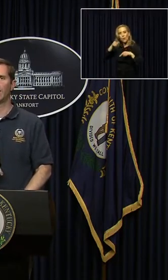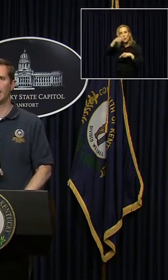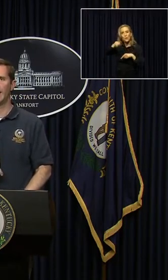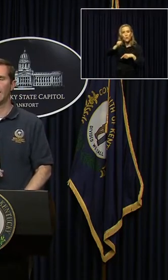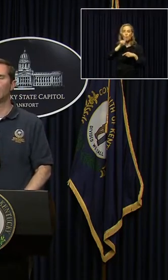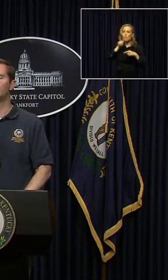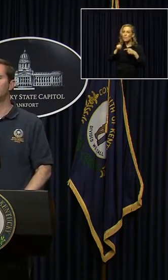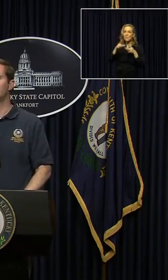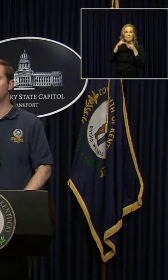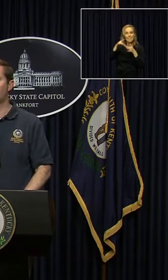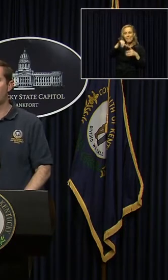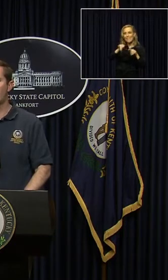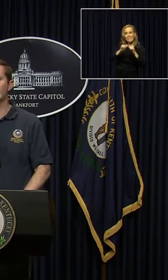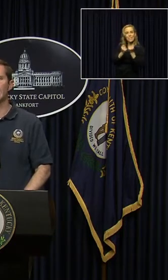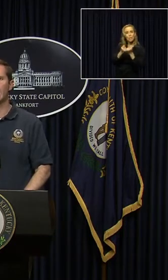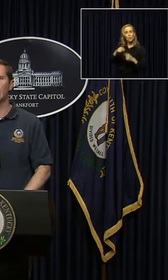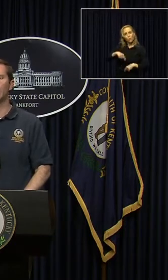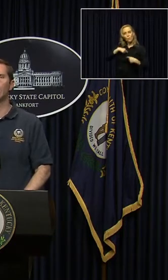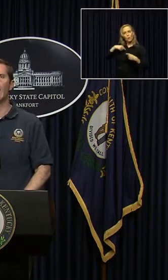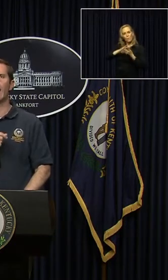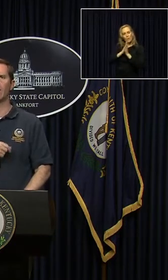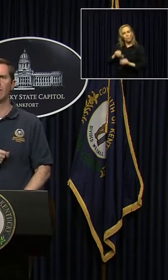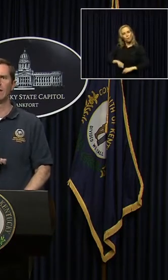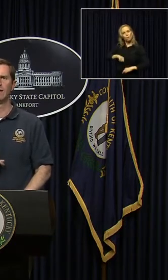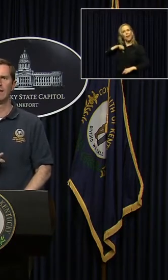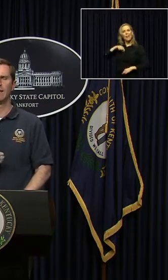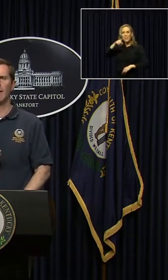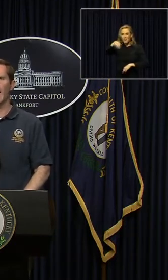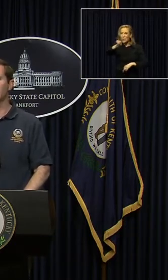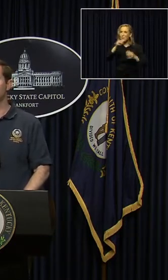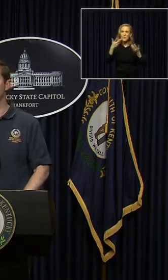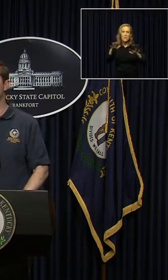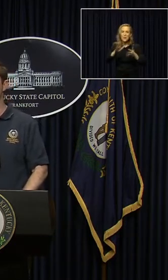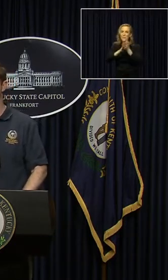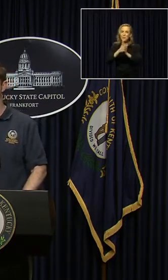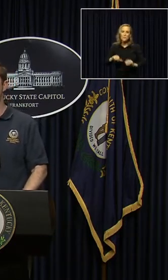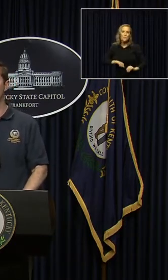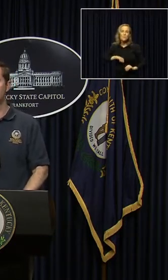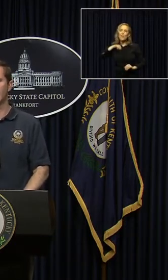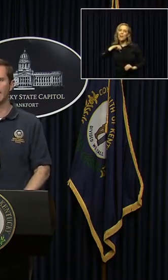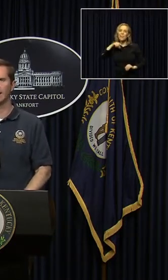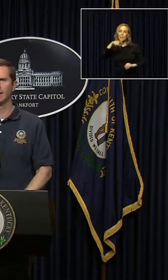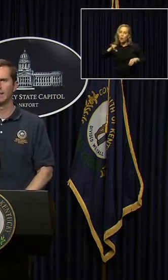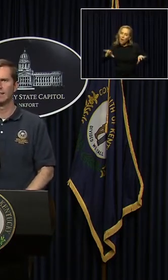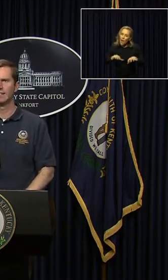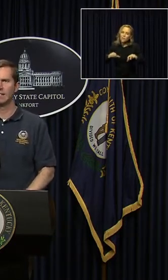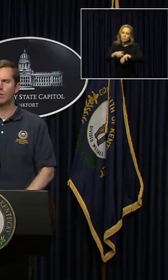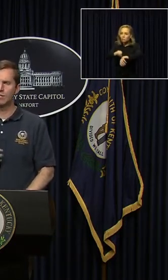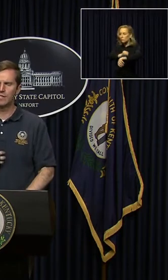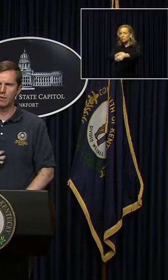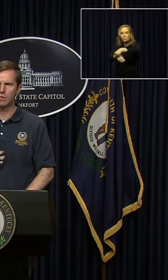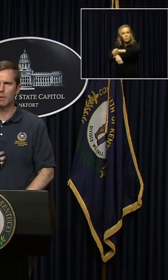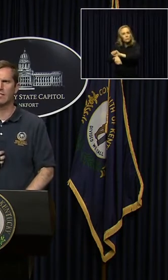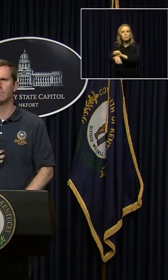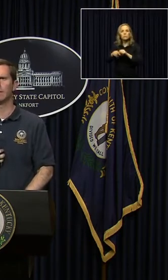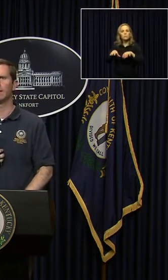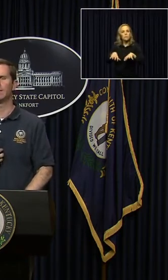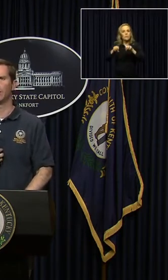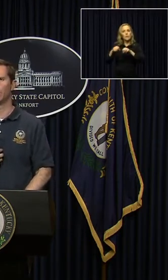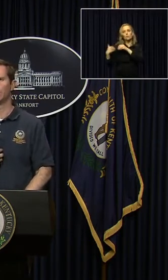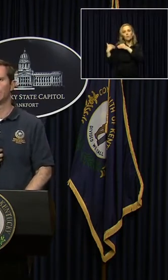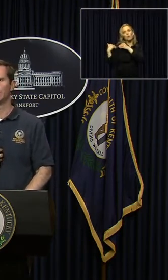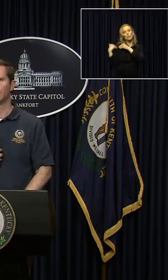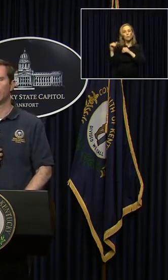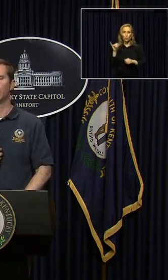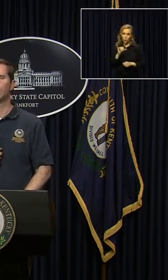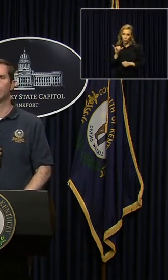and every day. I want you to take pride like I know you have in the actions that you are taking. And I want you to take responsibility